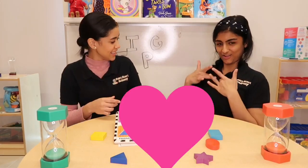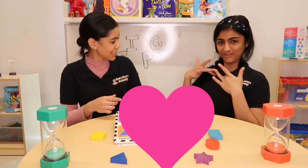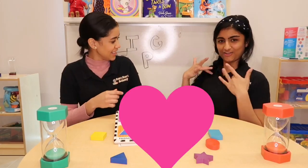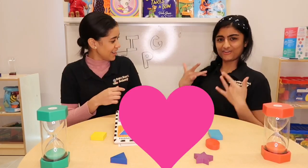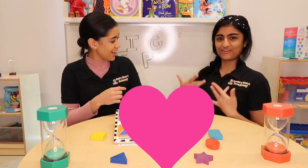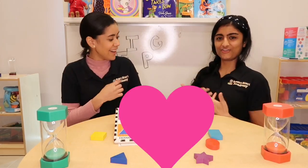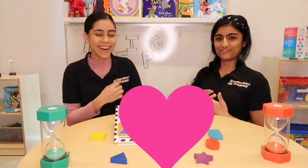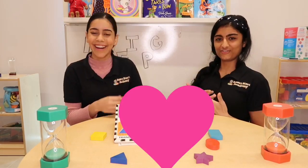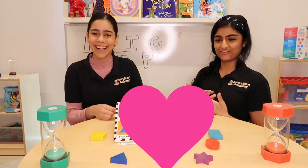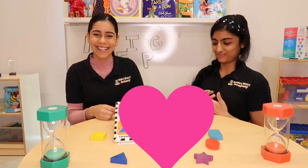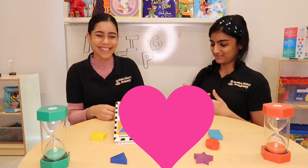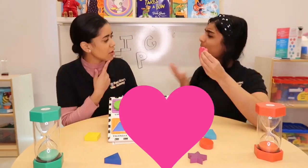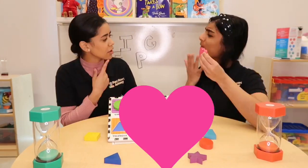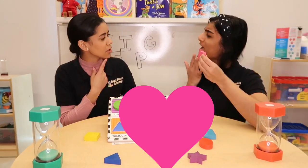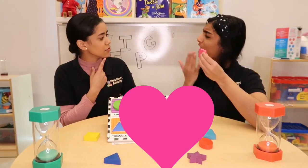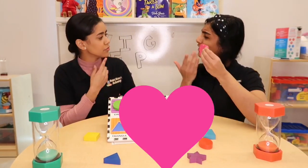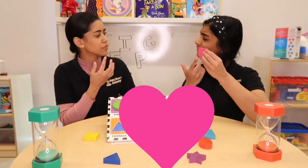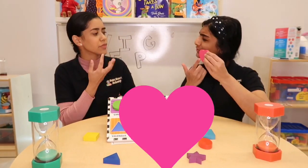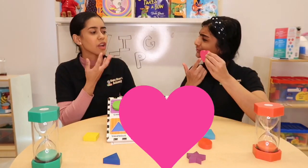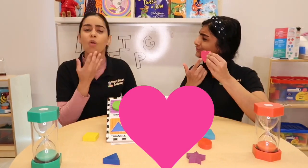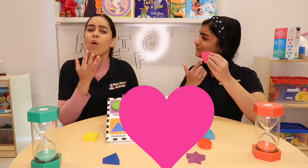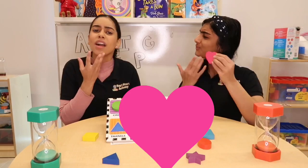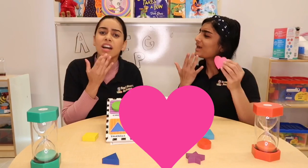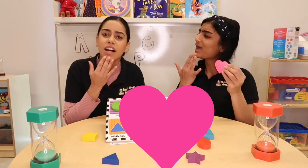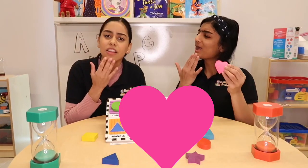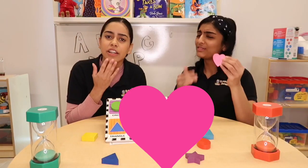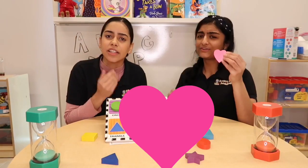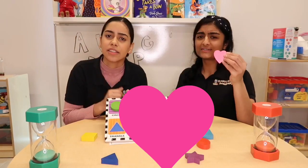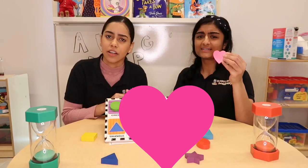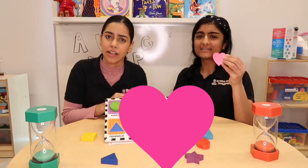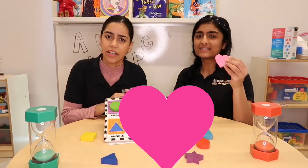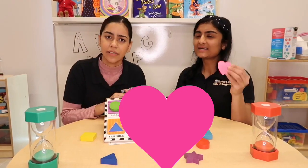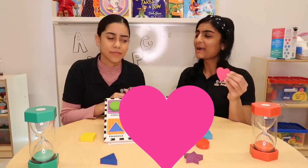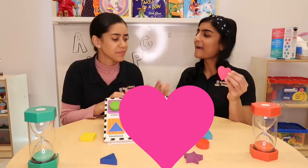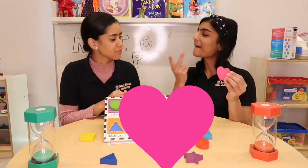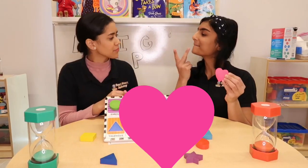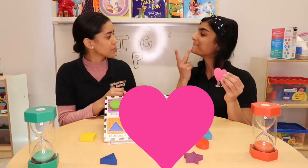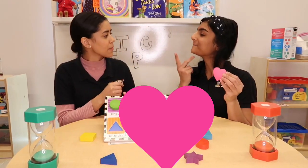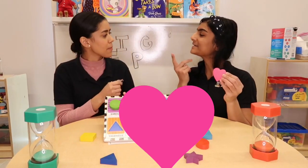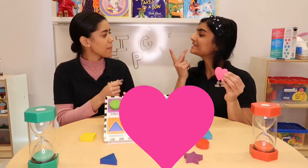Heart. What color is the heart? Pink.